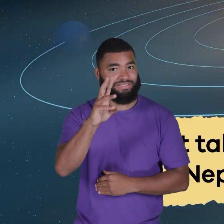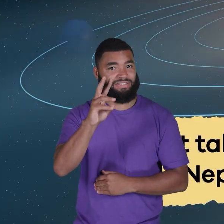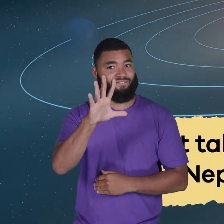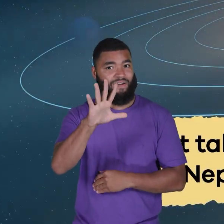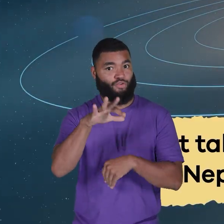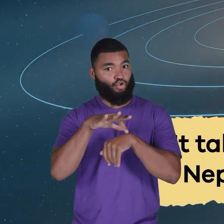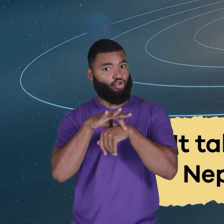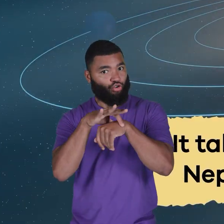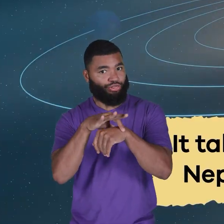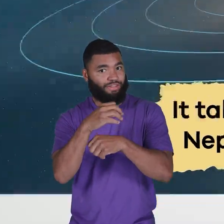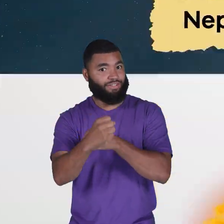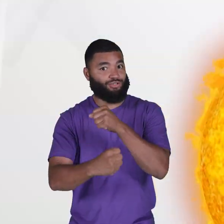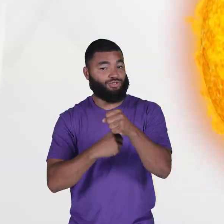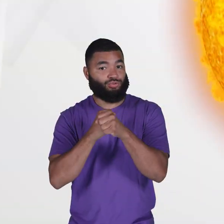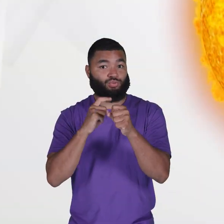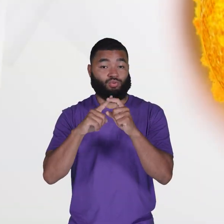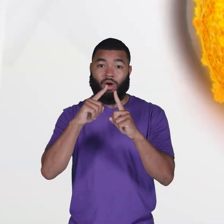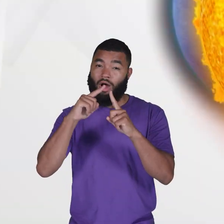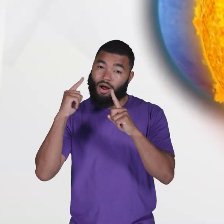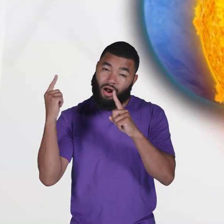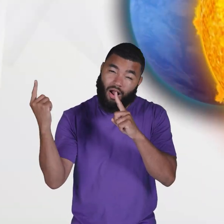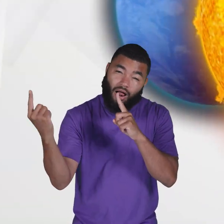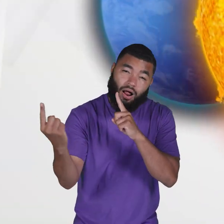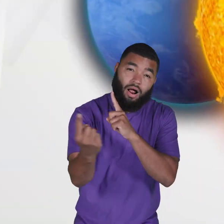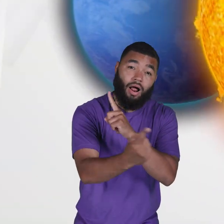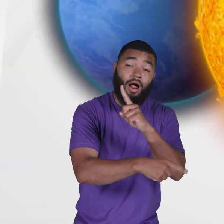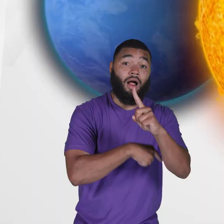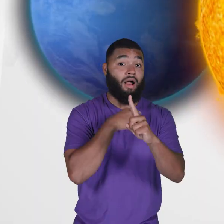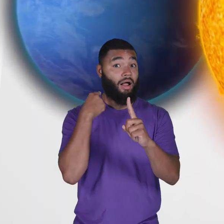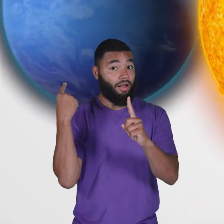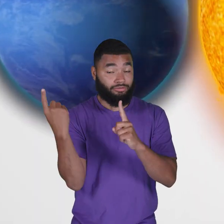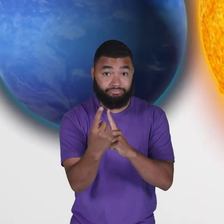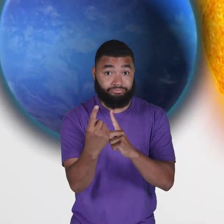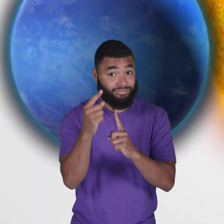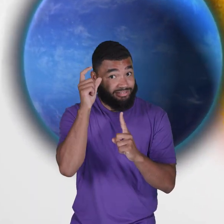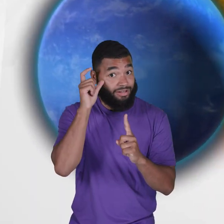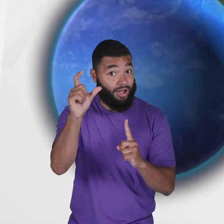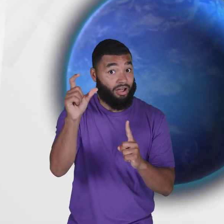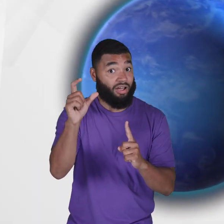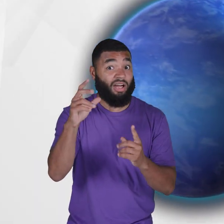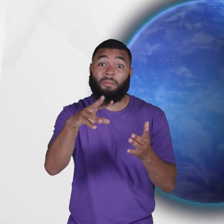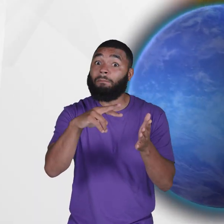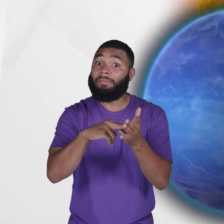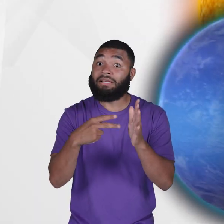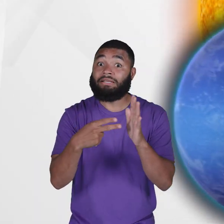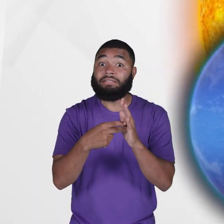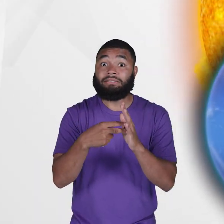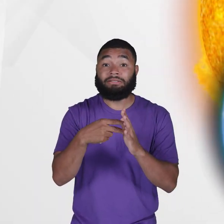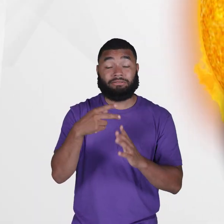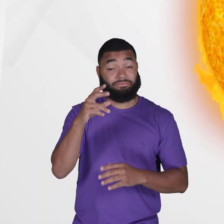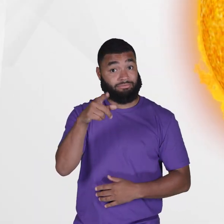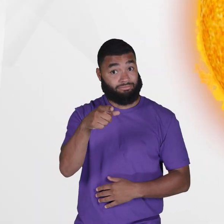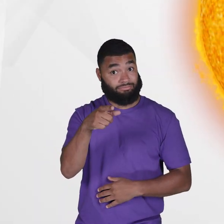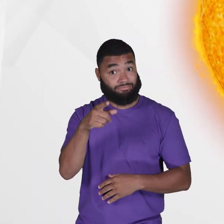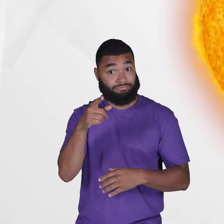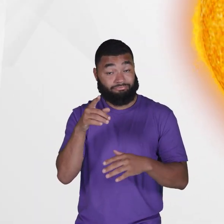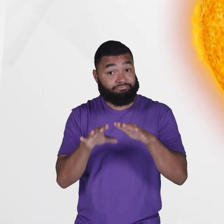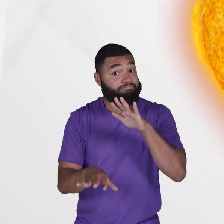to orbit the Sun. To put this into perspective, Neptune has only orbited the Sun one time since its discovery